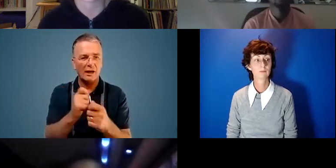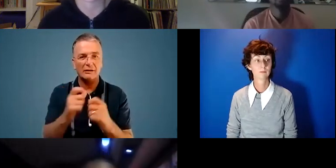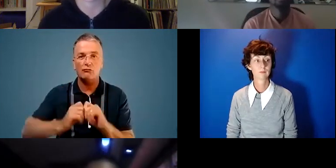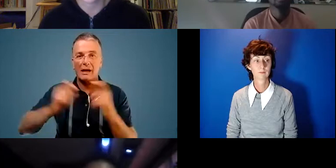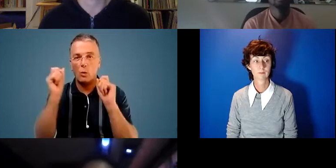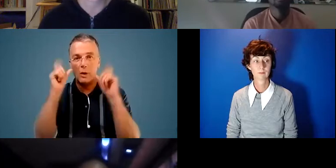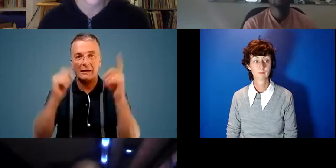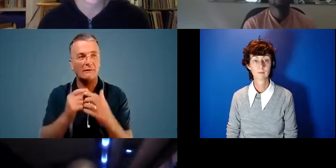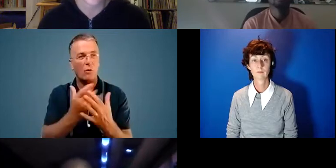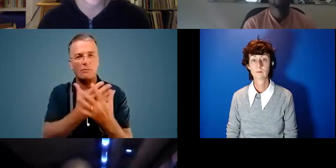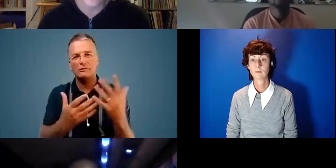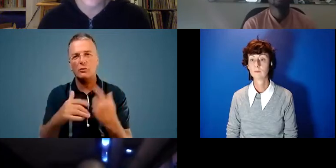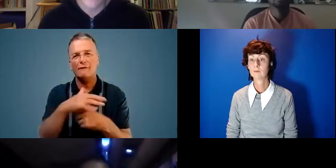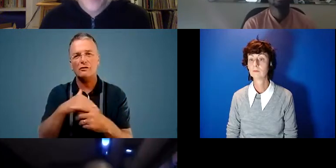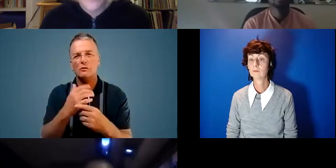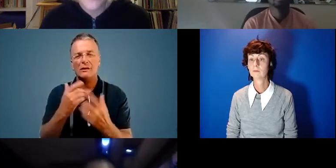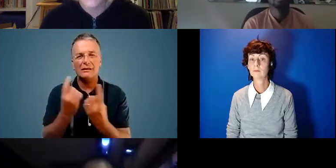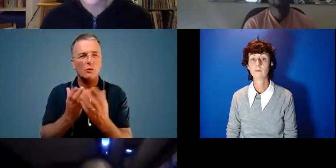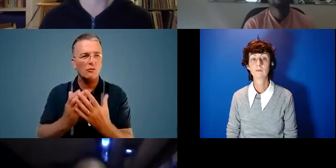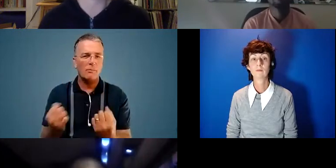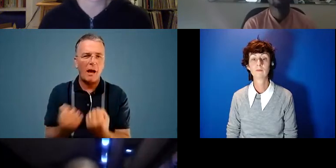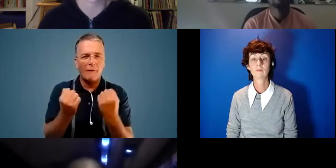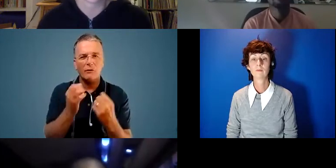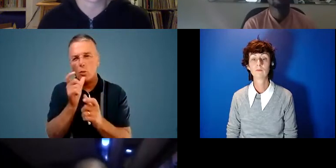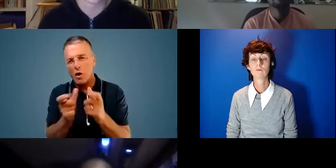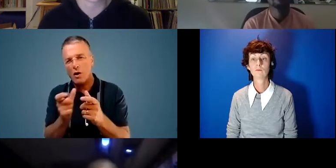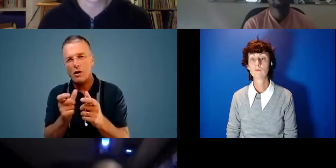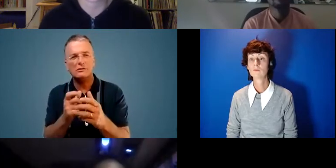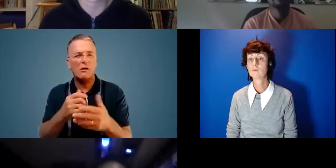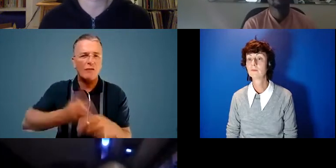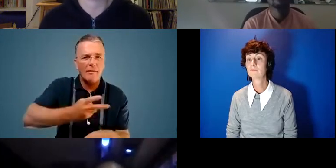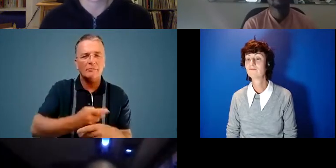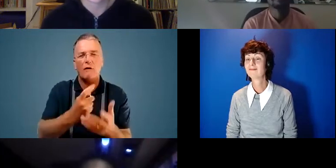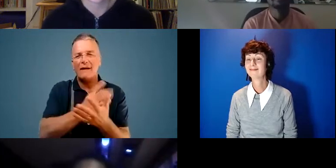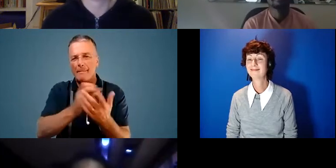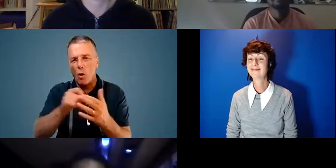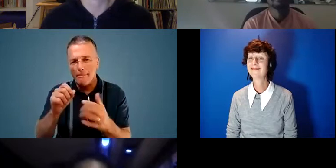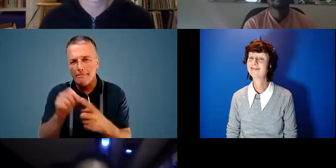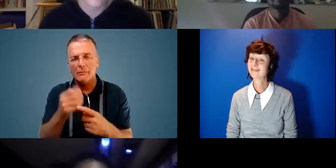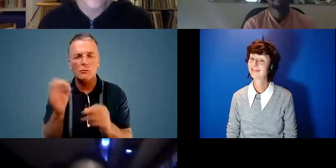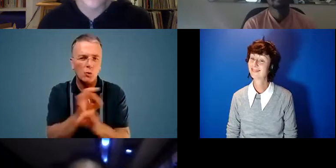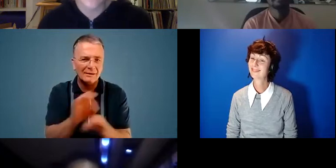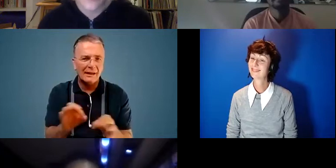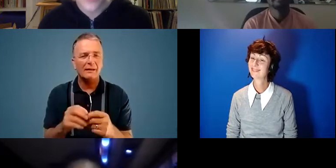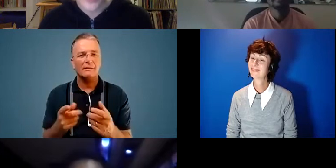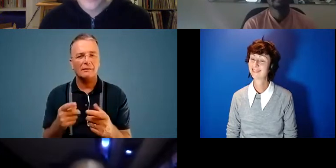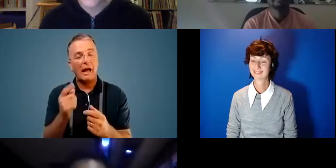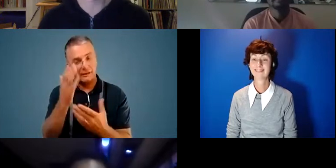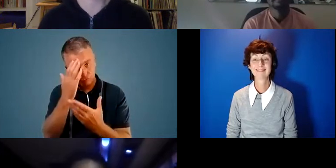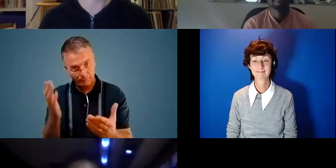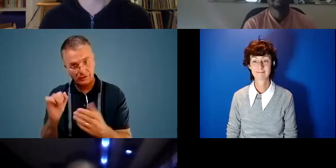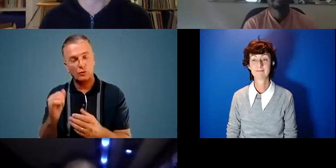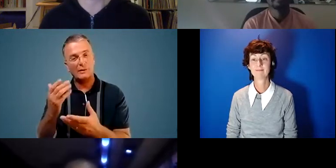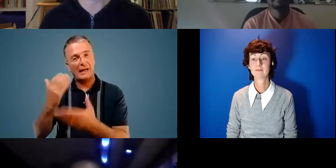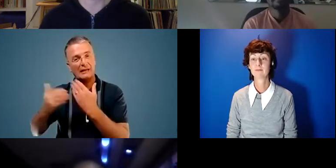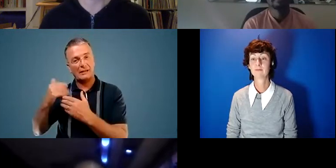social issues through powerful words and rhythms of hip hop music and a passion for environment and conservation. With reverence to his ancestral homeland,